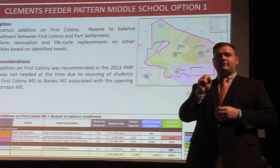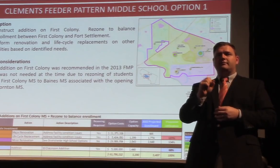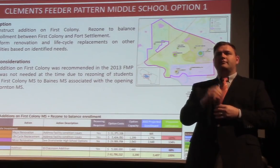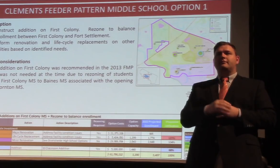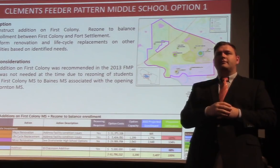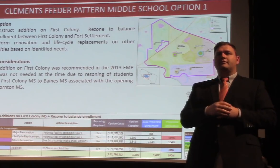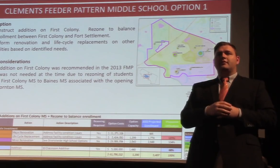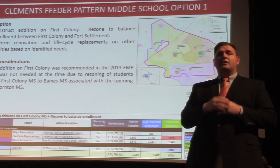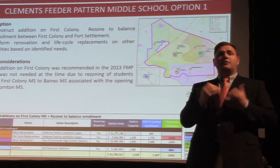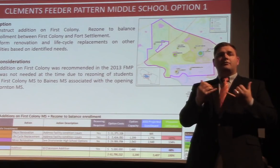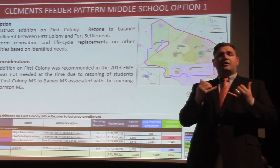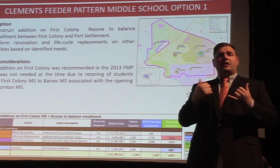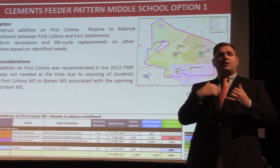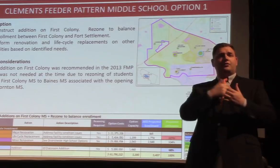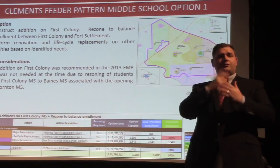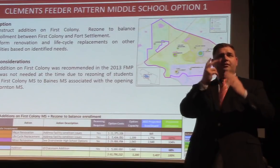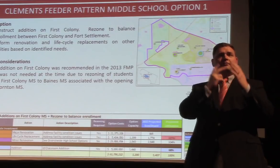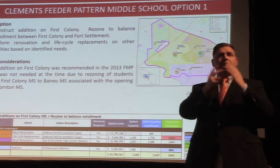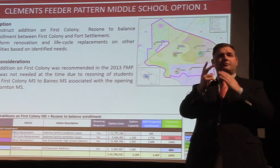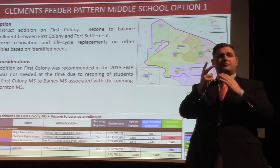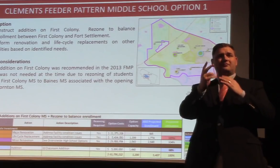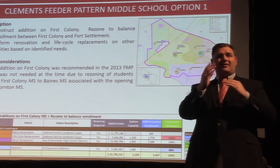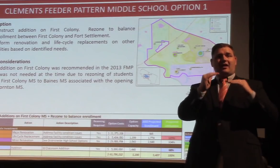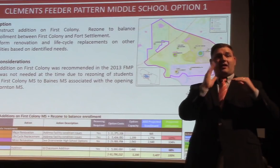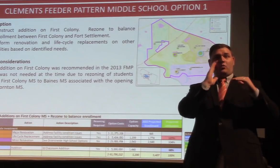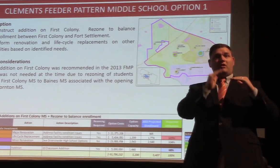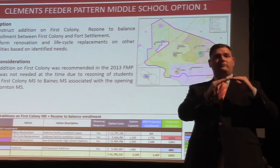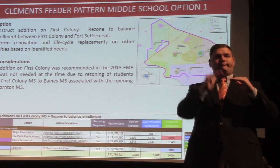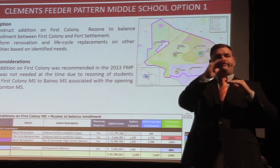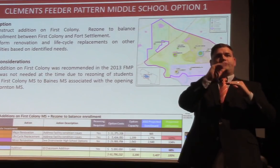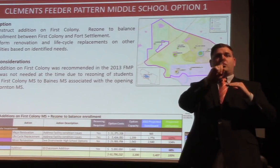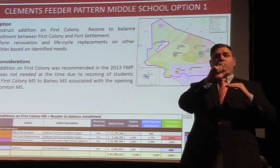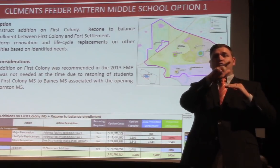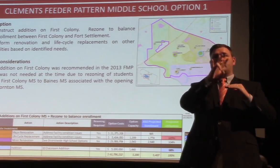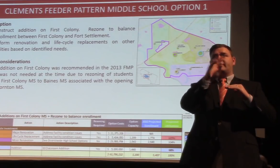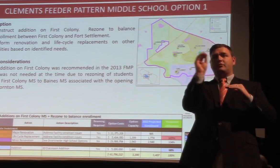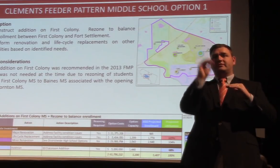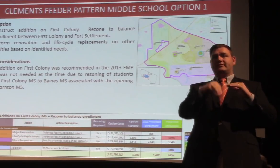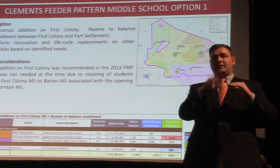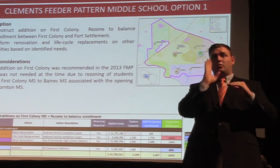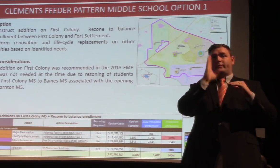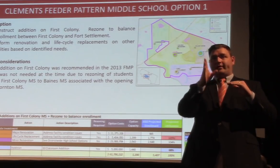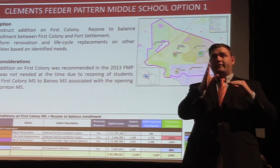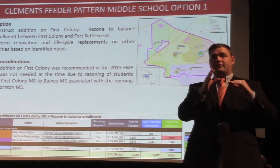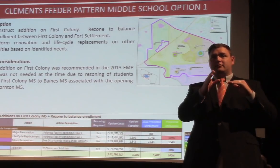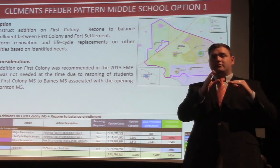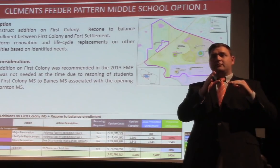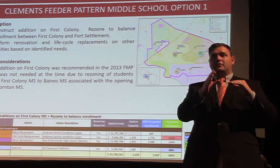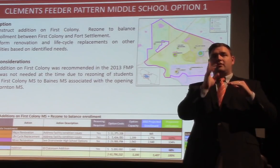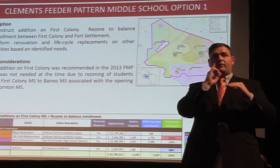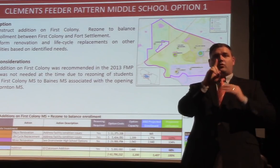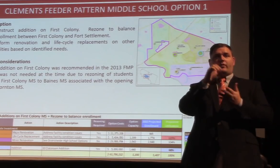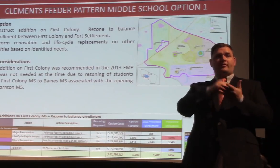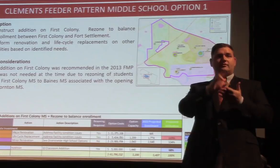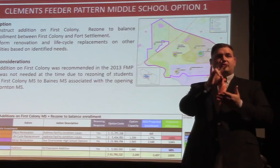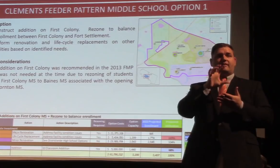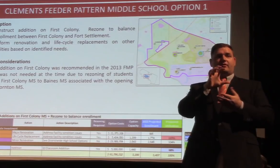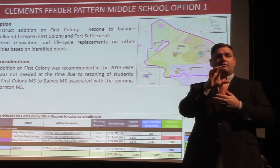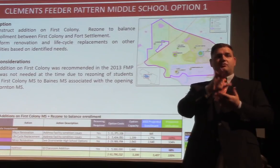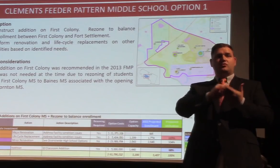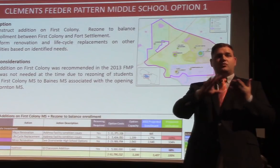Currently, we're projecting over-utilization at Fort Settlement of 127%. We're 1,700 students in year five.